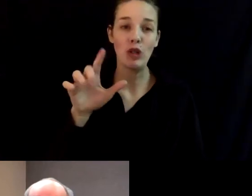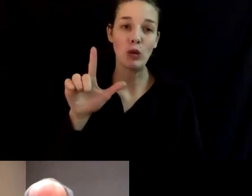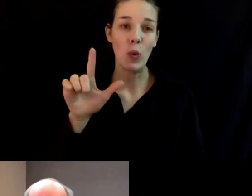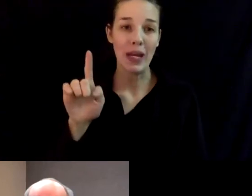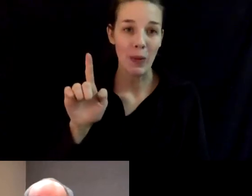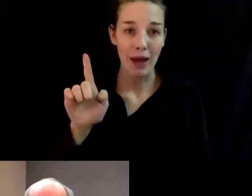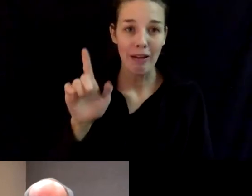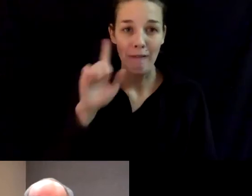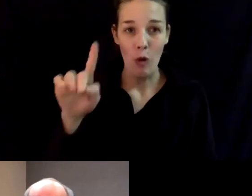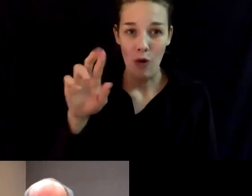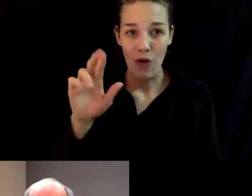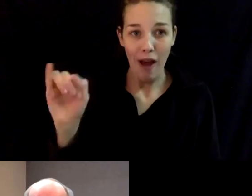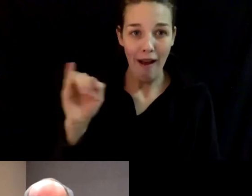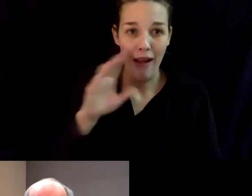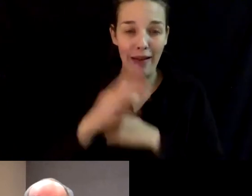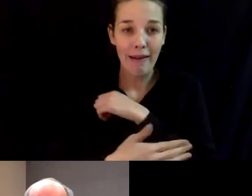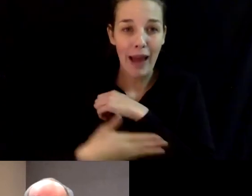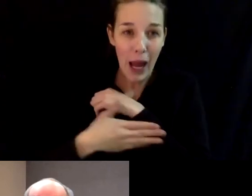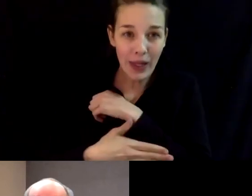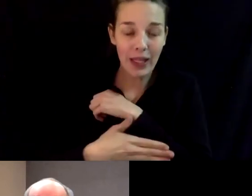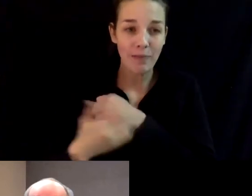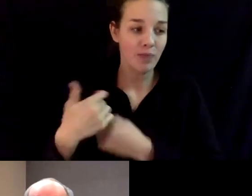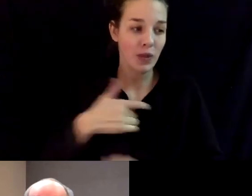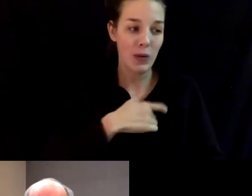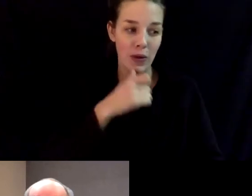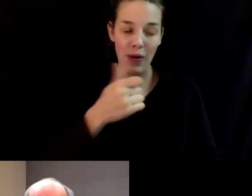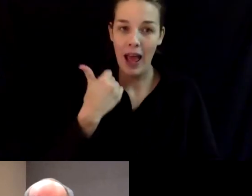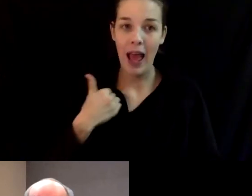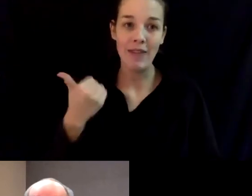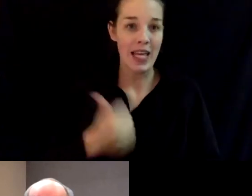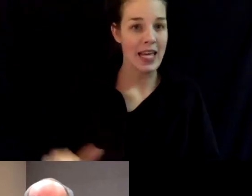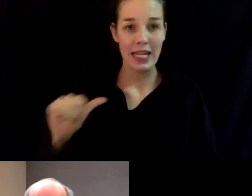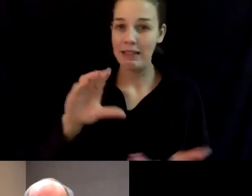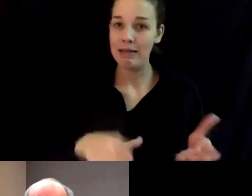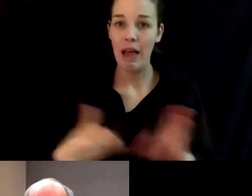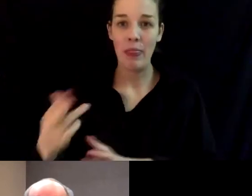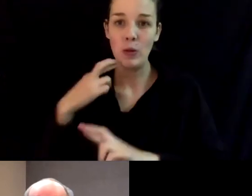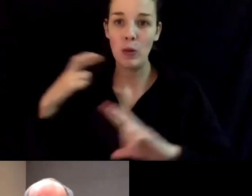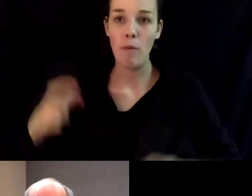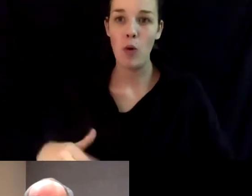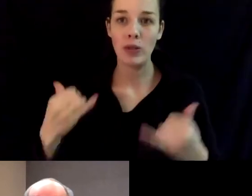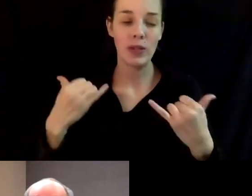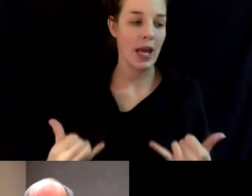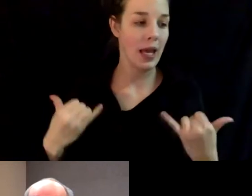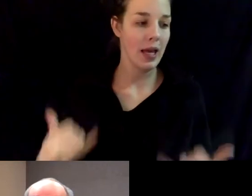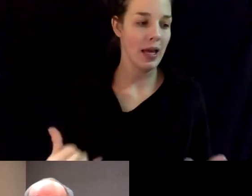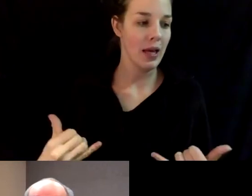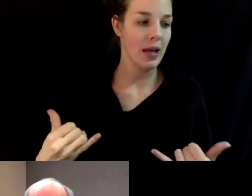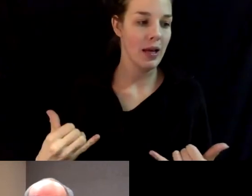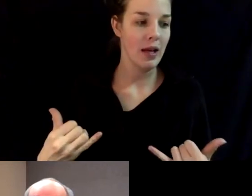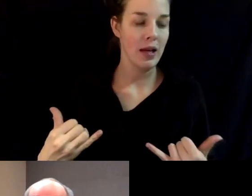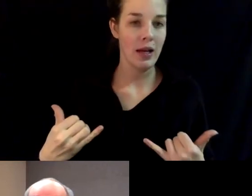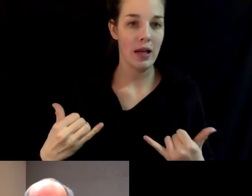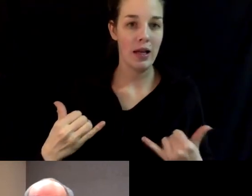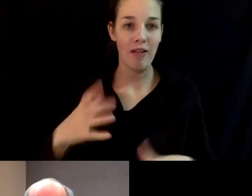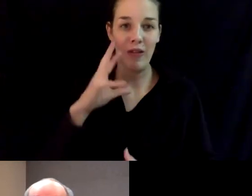for Rock Island County. We do not have any deaths to report today, so our death total remains at